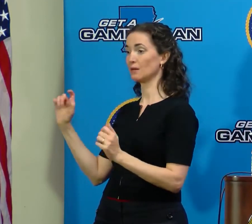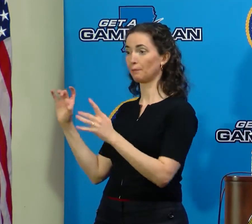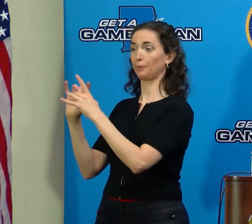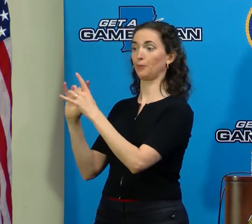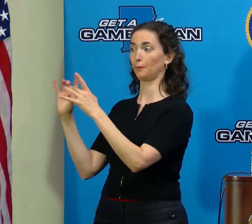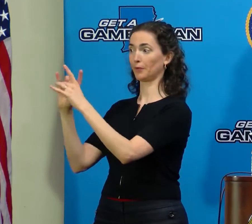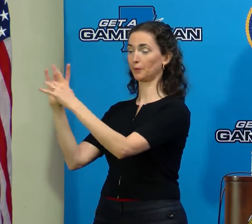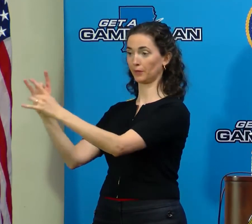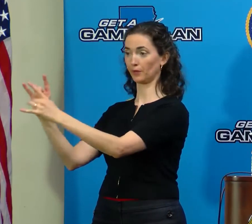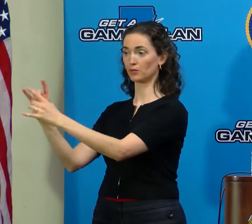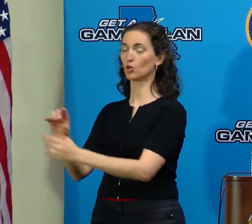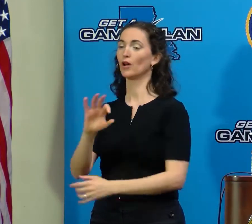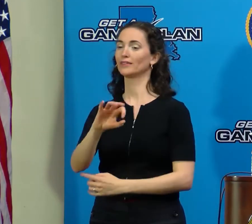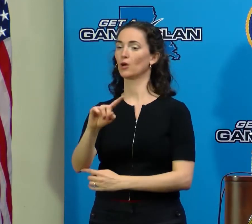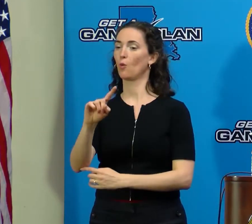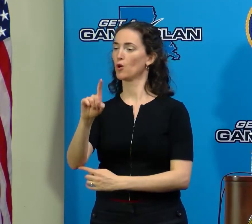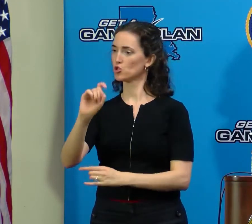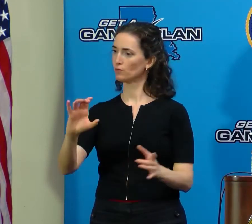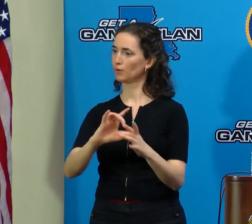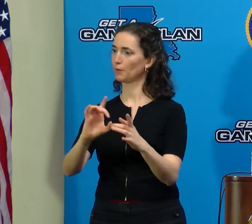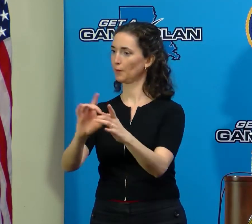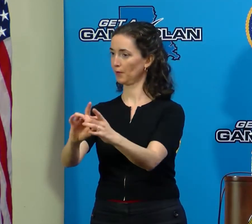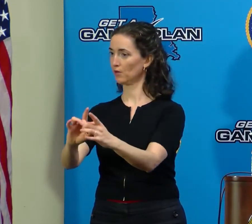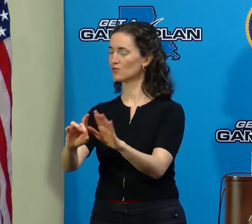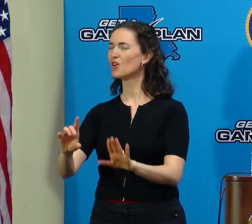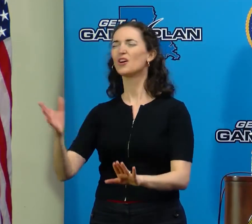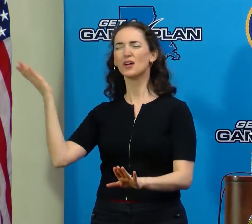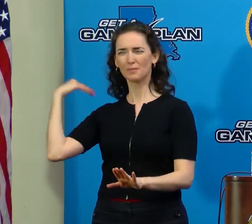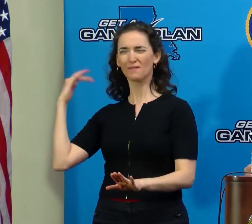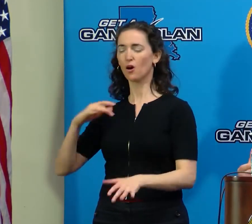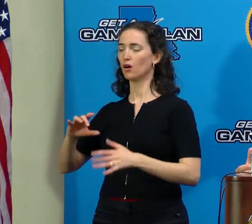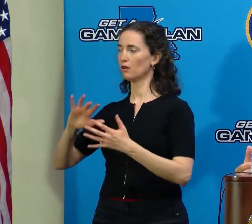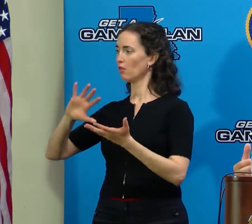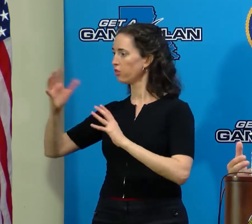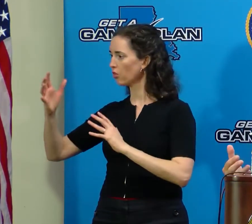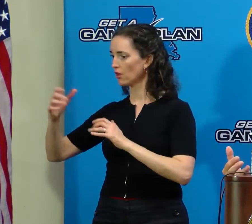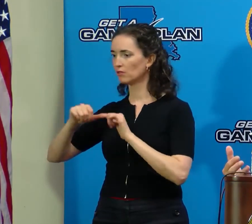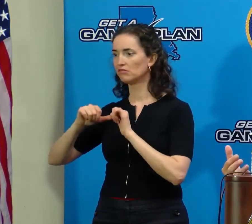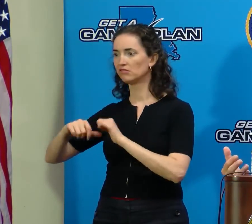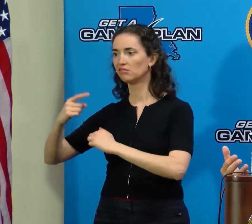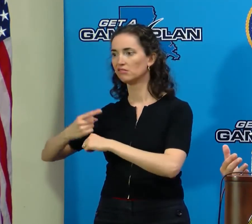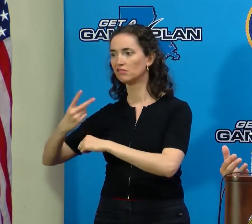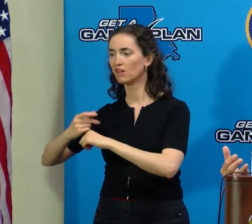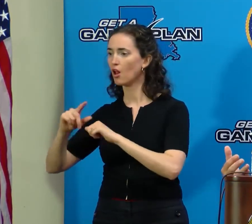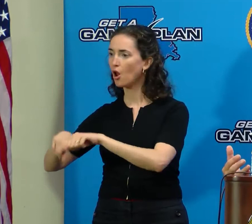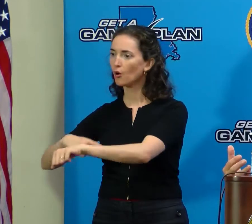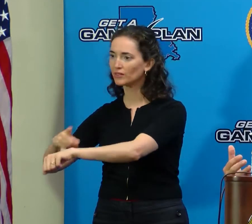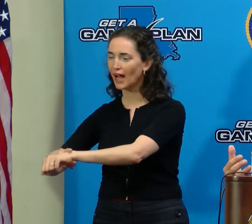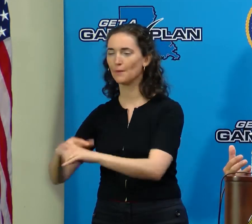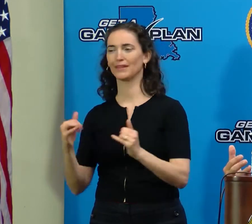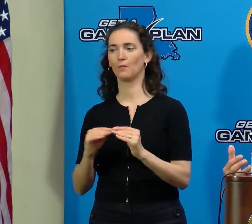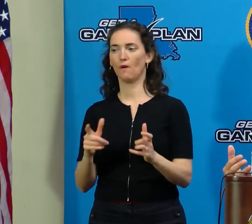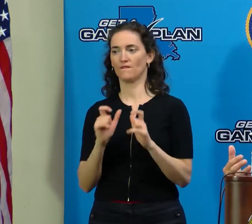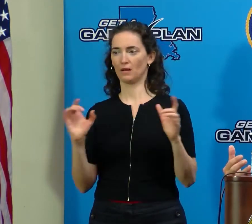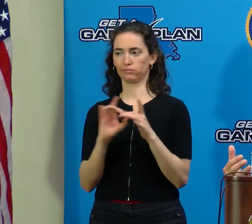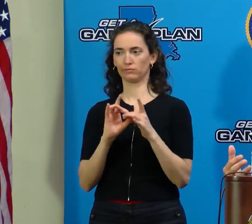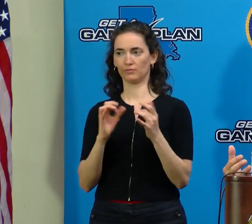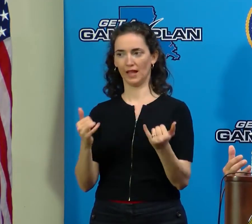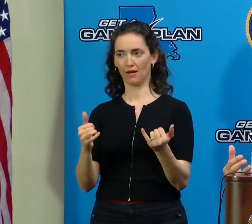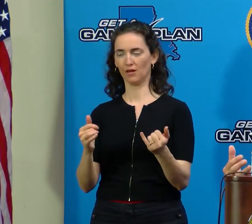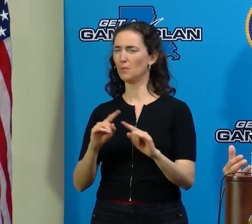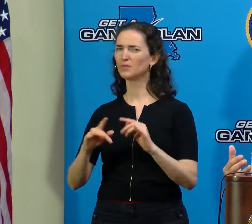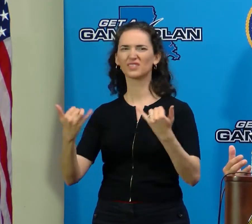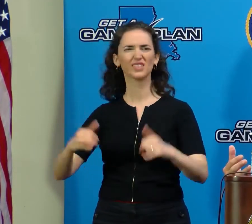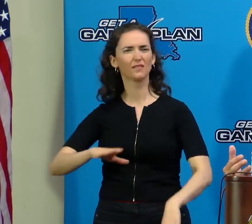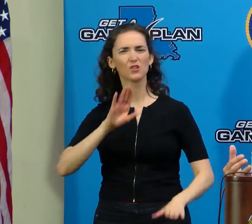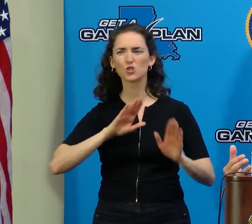things are coming back up much faster than we've seen before as well. But, yeah, it's frustrating because